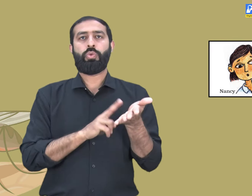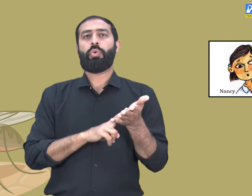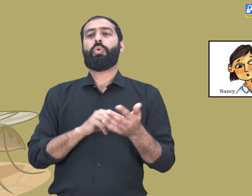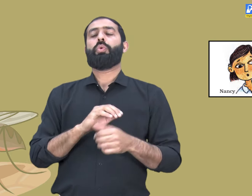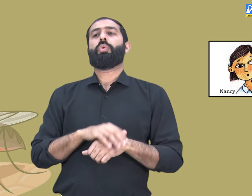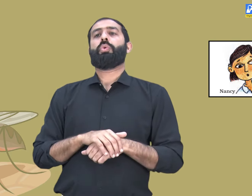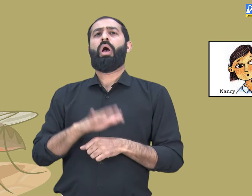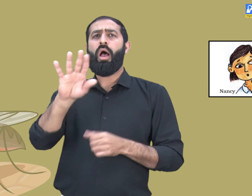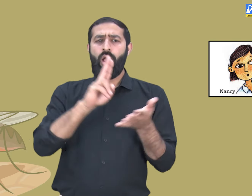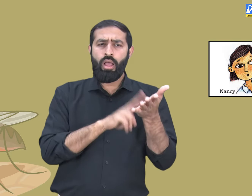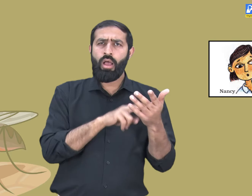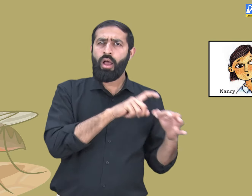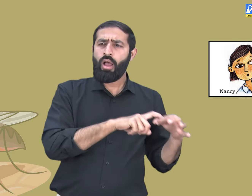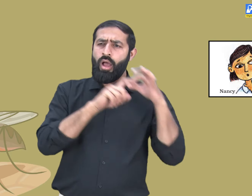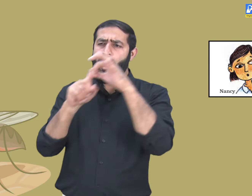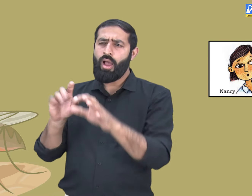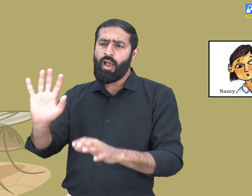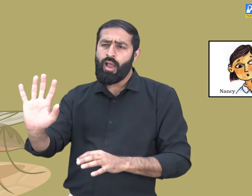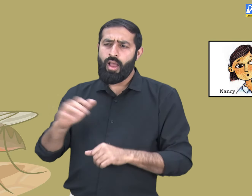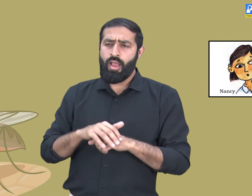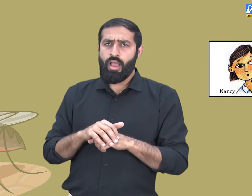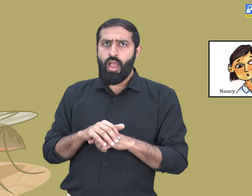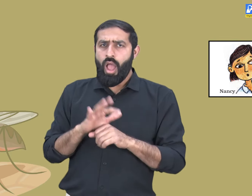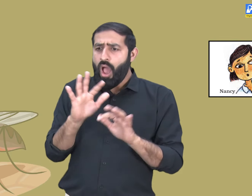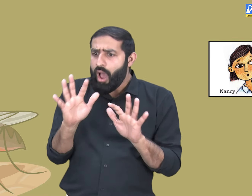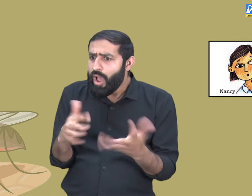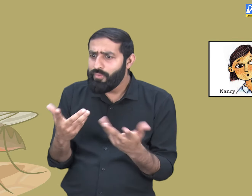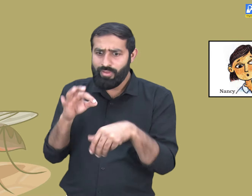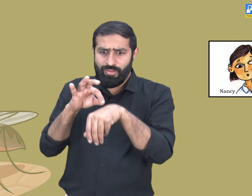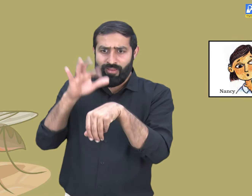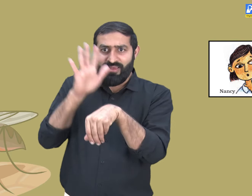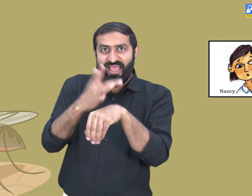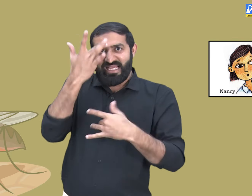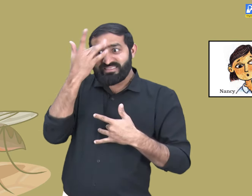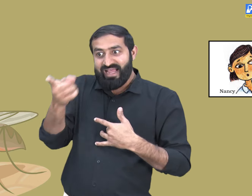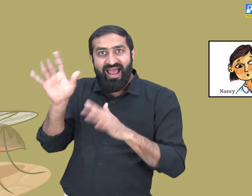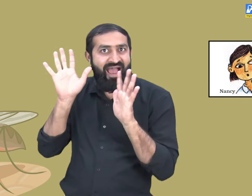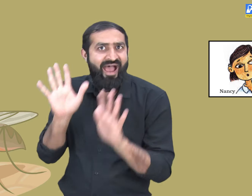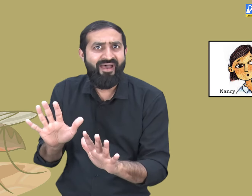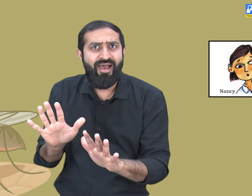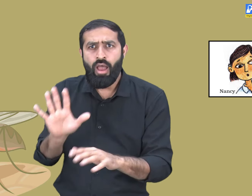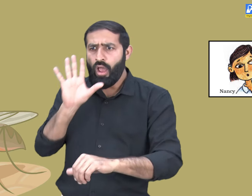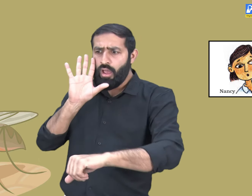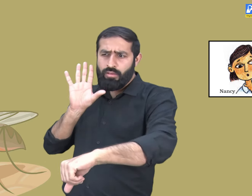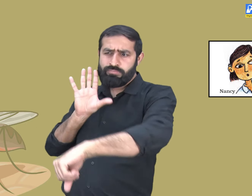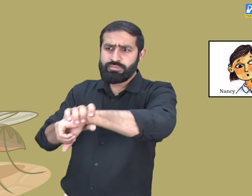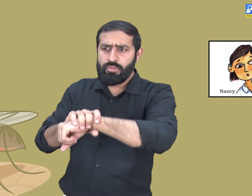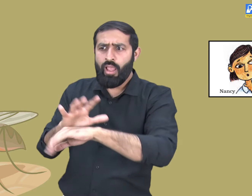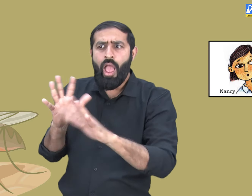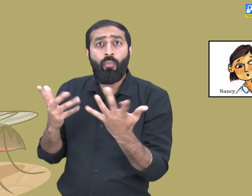Nancy said, Oh! But how could they find out that you had malaria? By